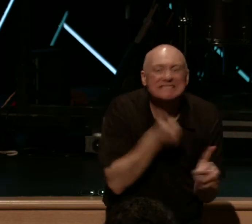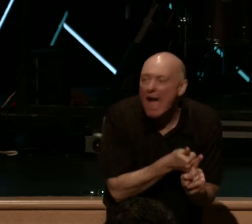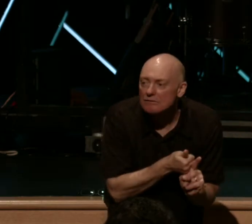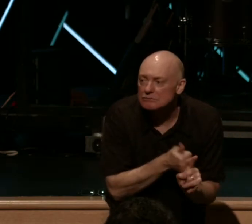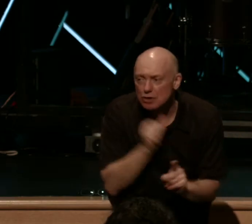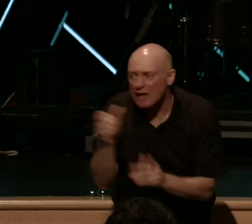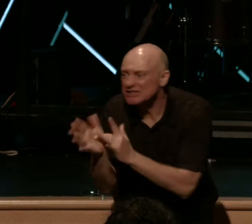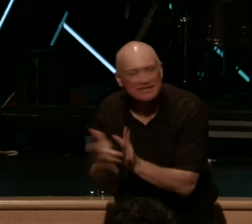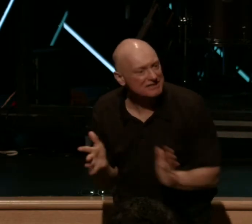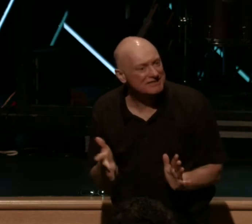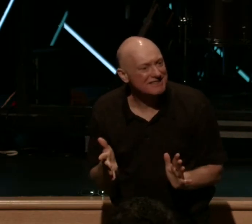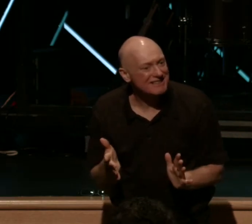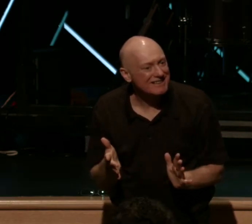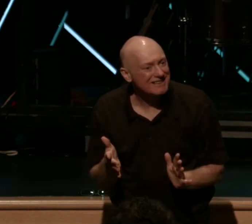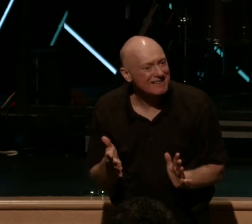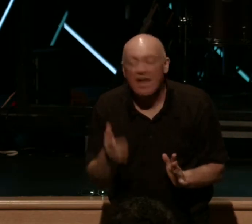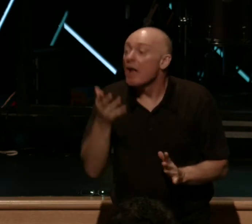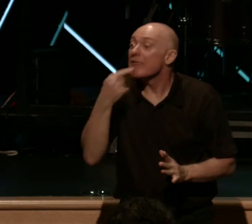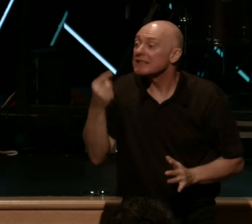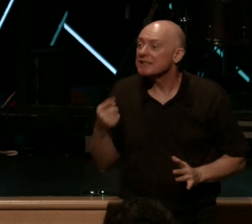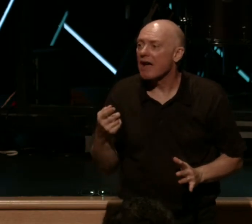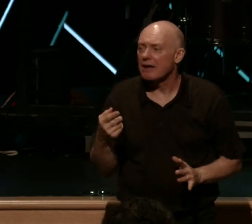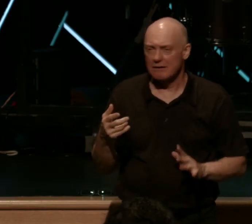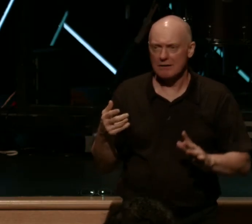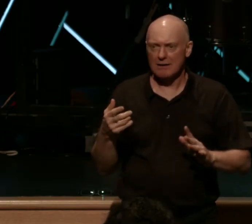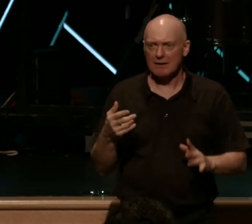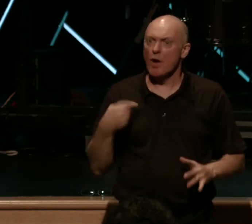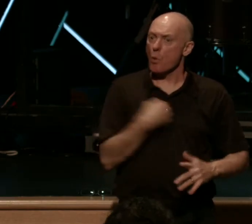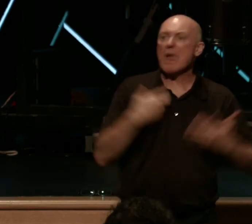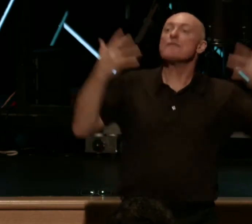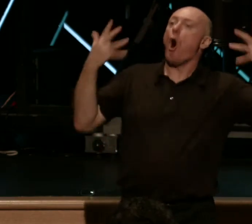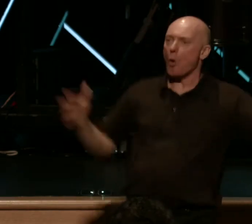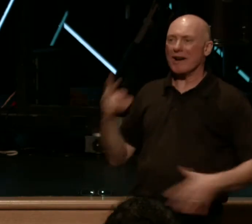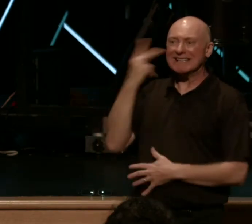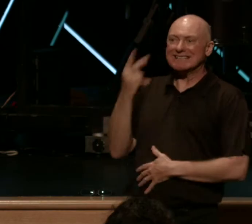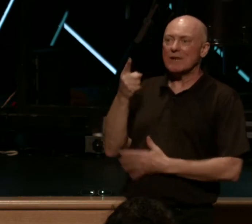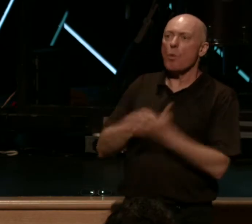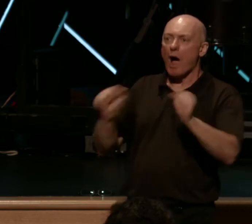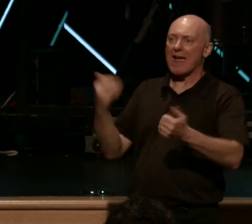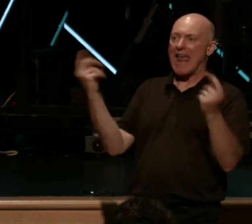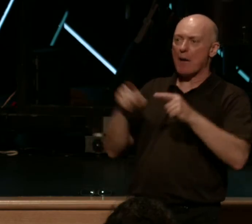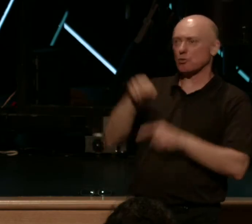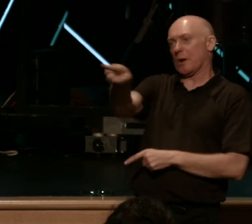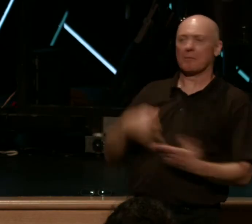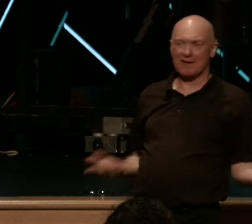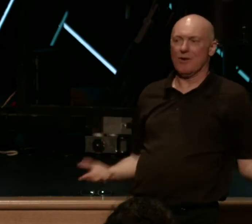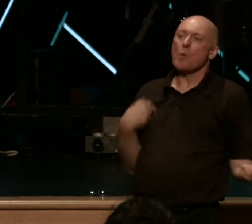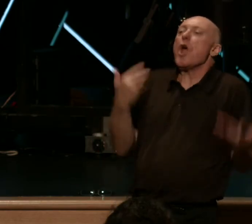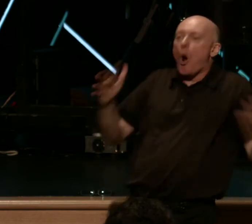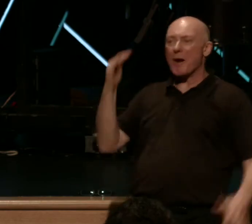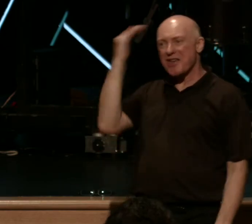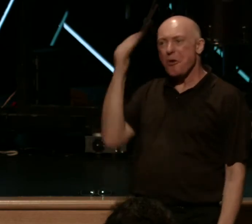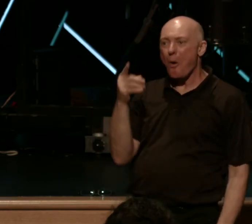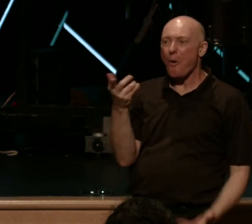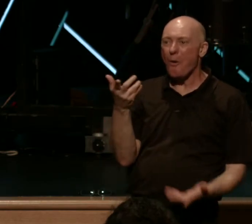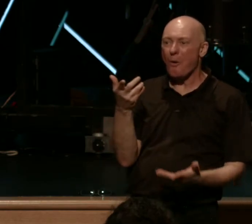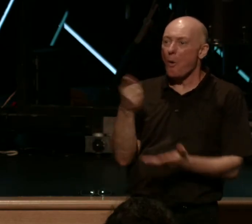Wouldn't you agree? I I think what they're saying is, listen, we've already seen what can happen to him. We already know what they just did. I mean, they